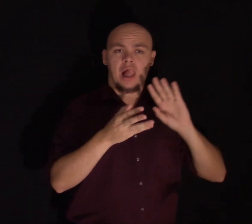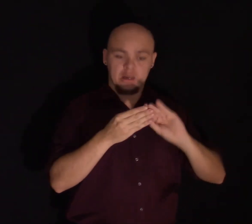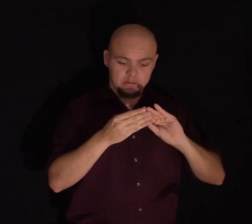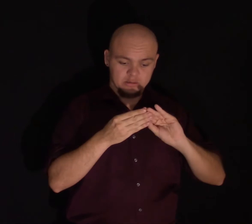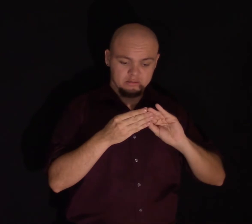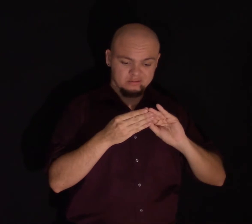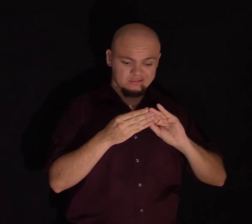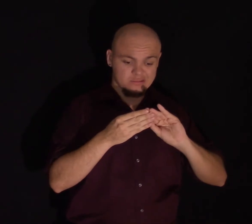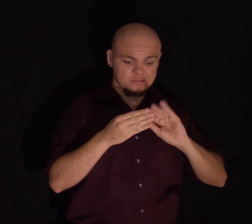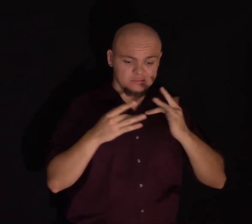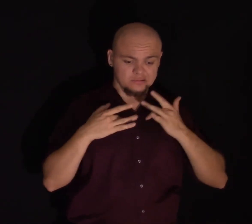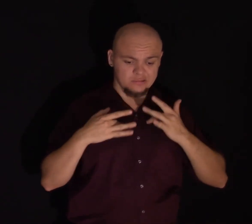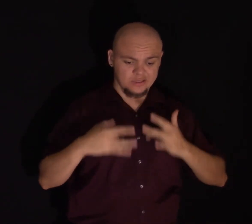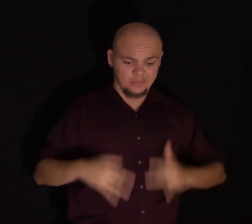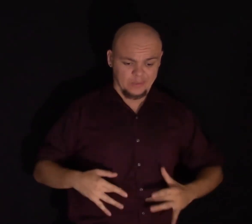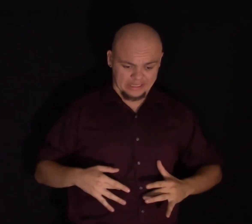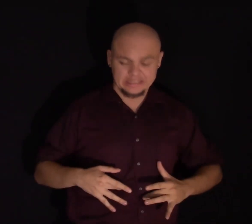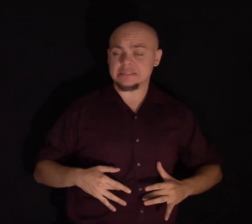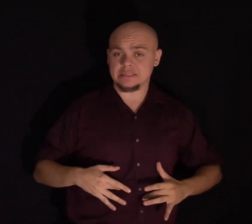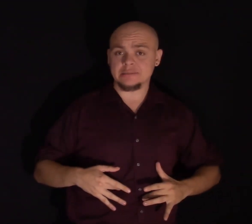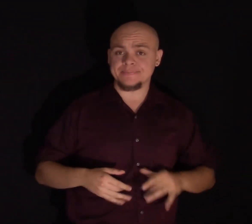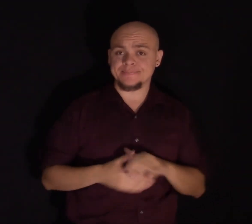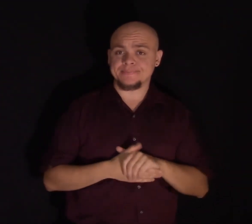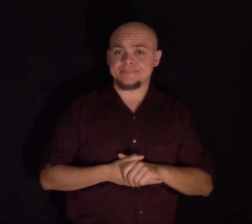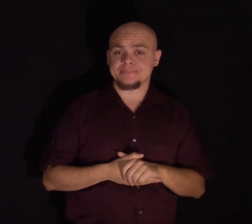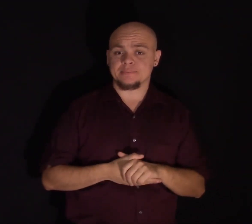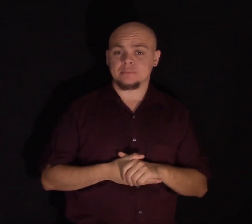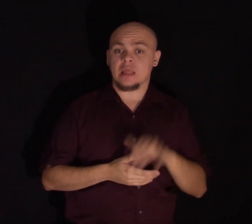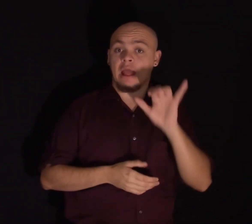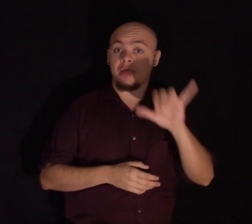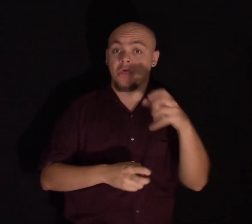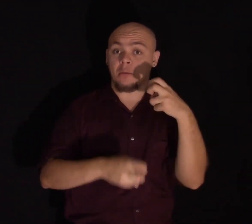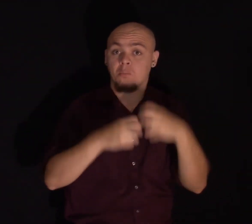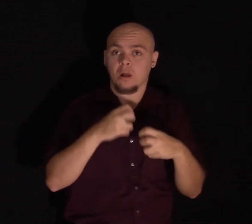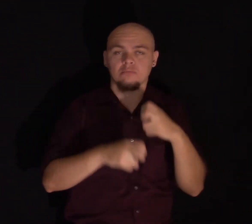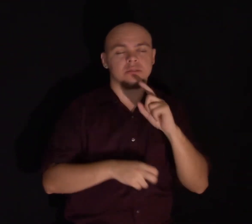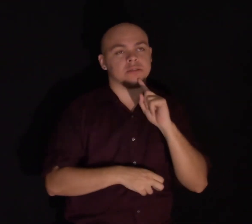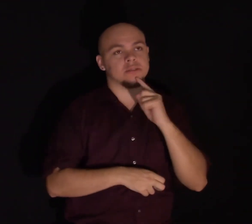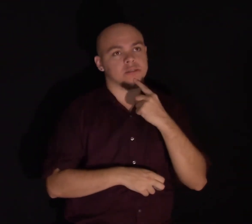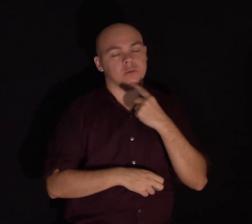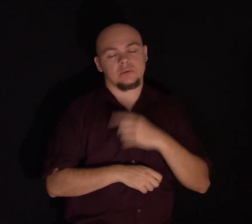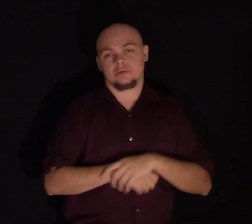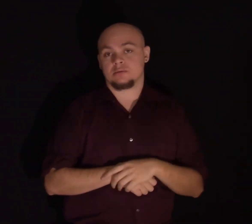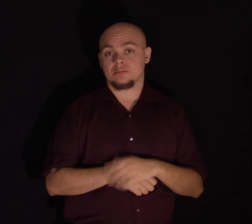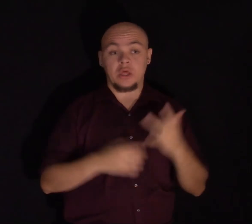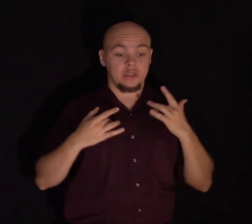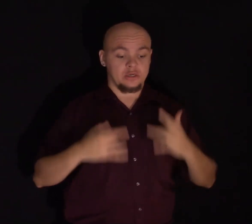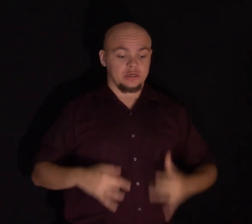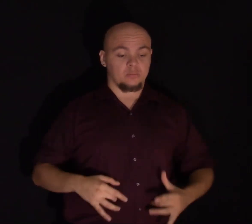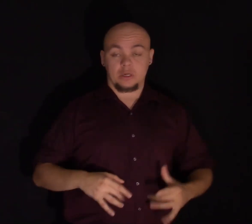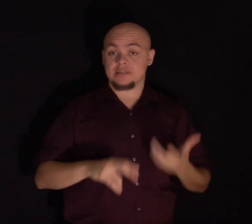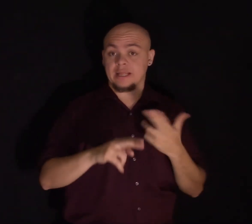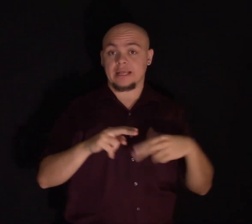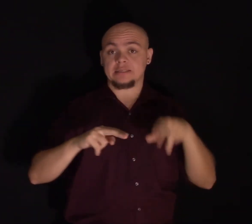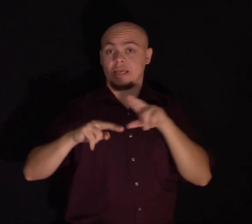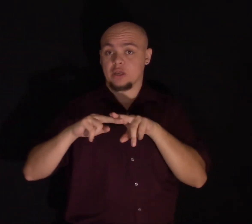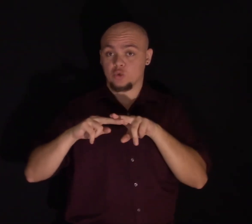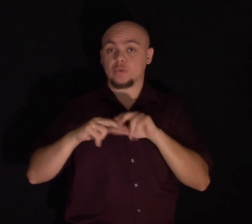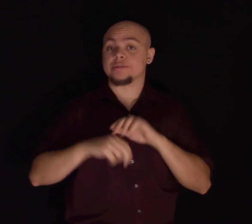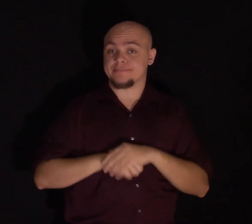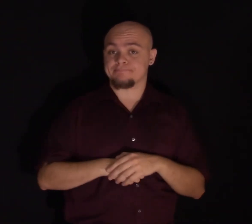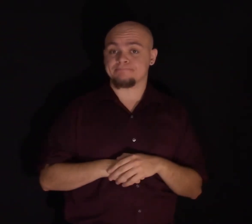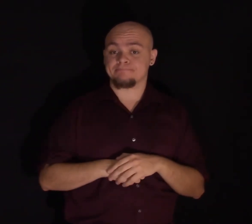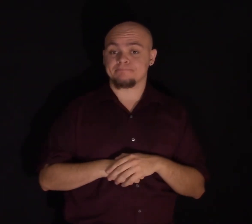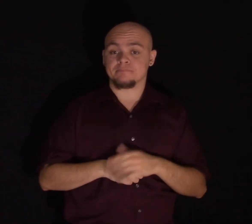And this turns out to be a very serious problem. Depression is on the rise. If you look at trends just over the